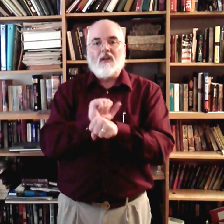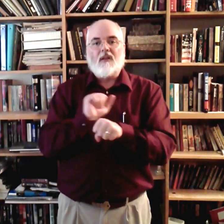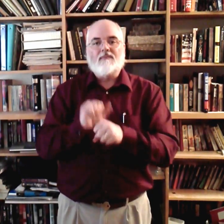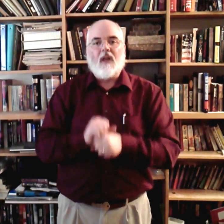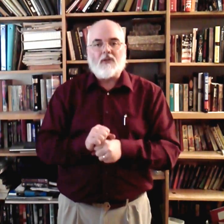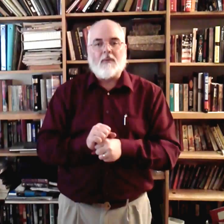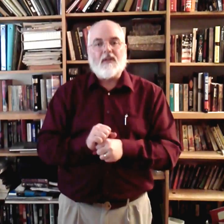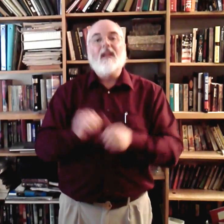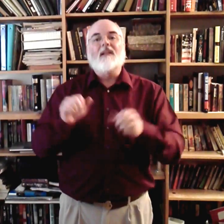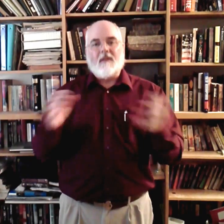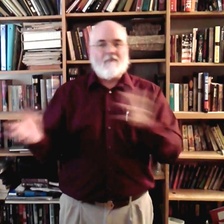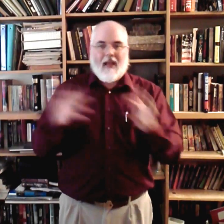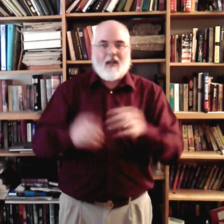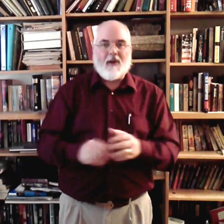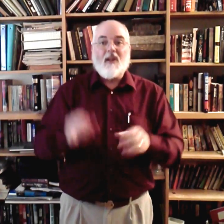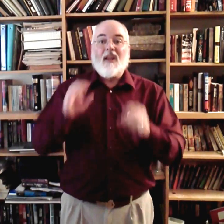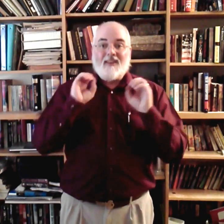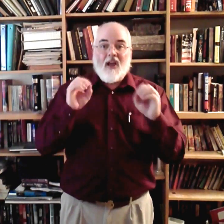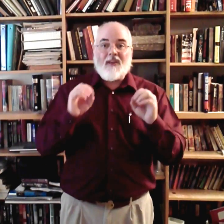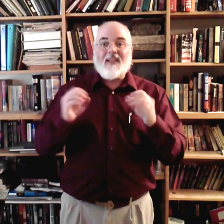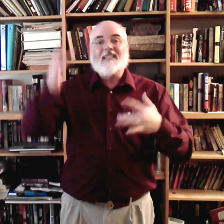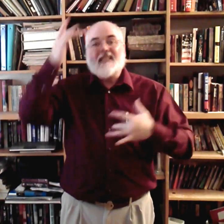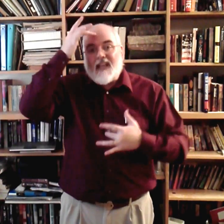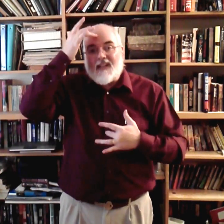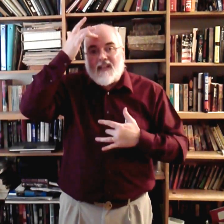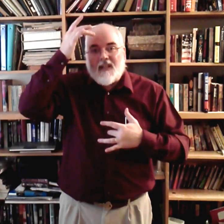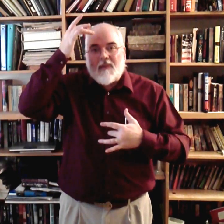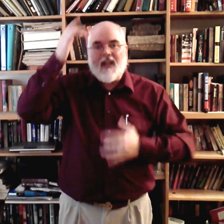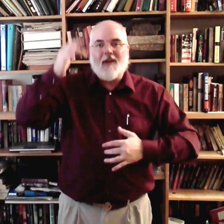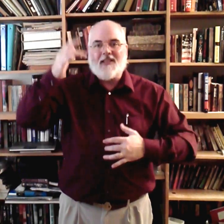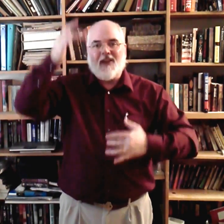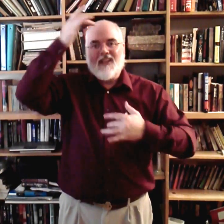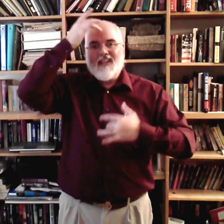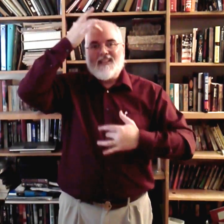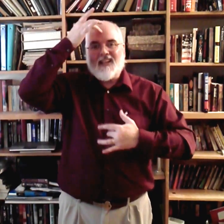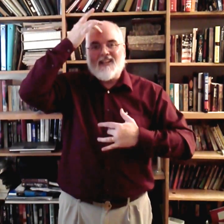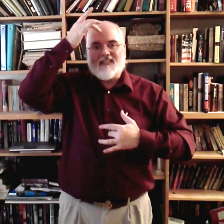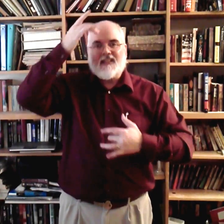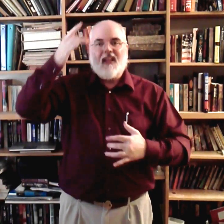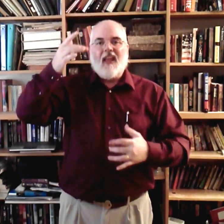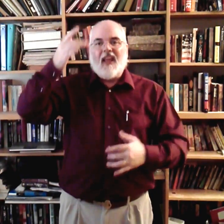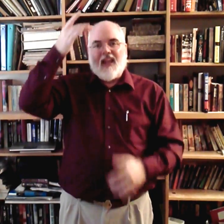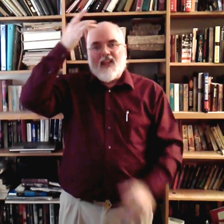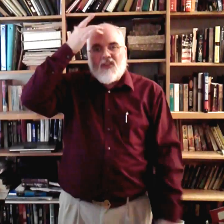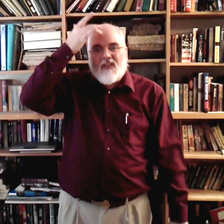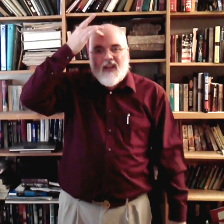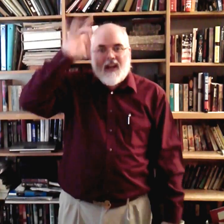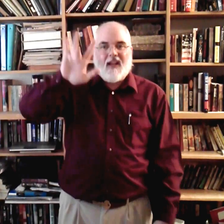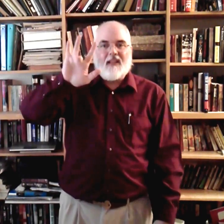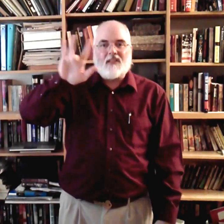Oh, sorry. Let me back up here. None sickness. I'm getting ahead of myself. Sickness. You either got a headache. This is a